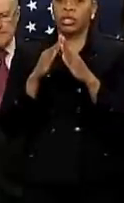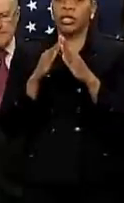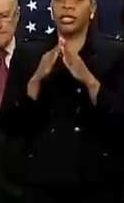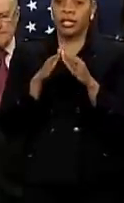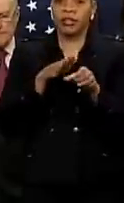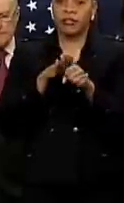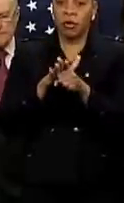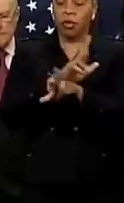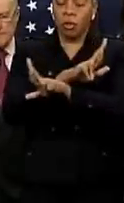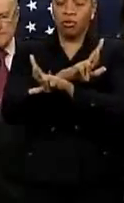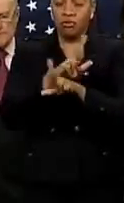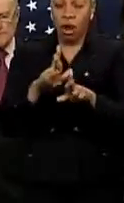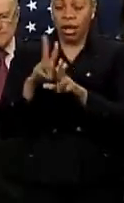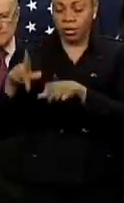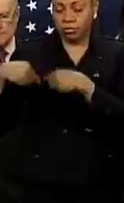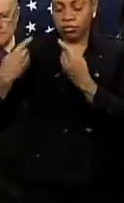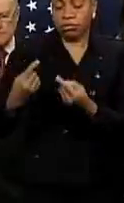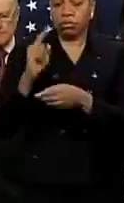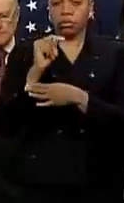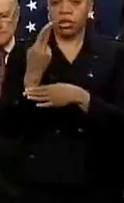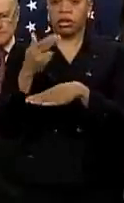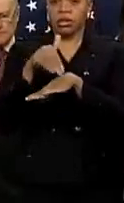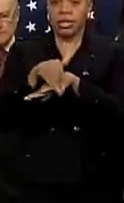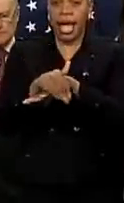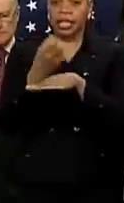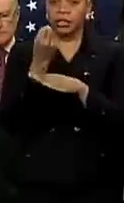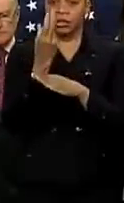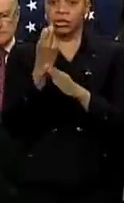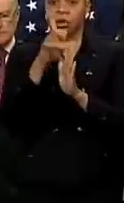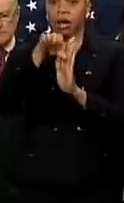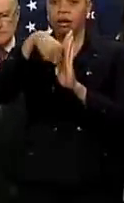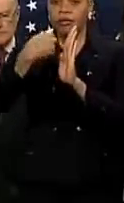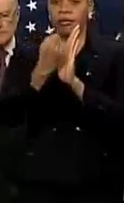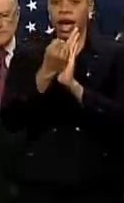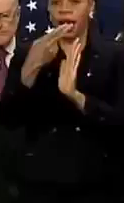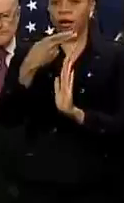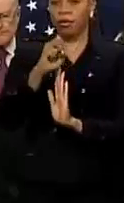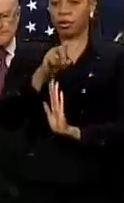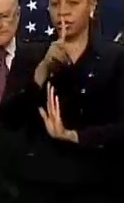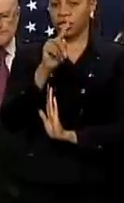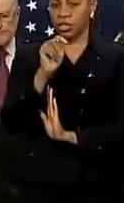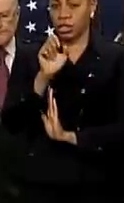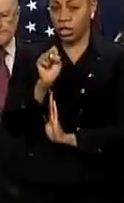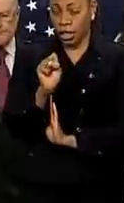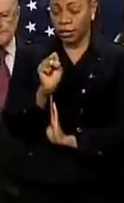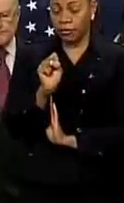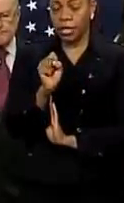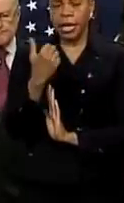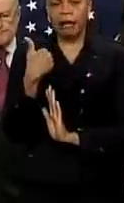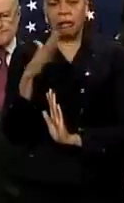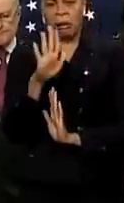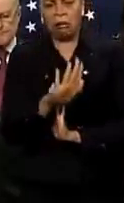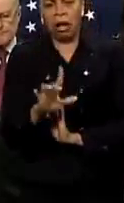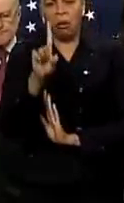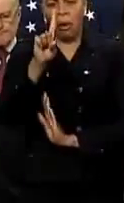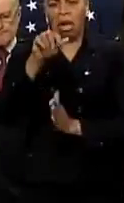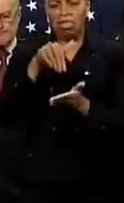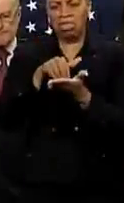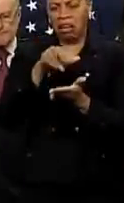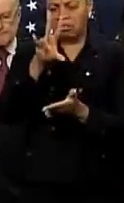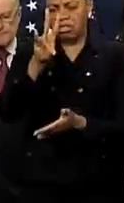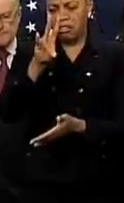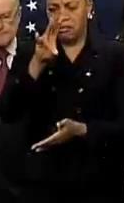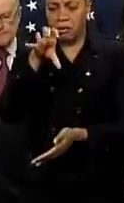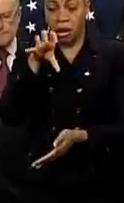been since Thursday night. They're on 12-hour shifts. The sanitation department will deploy something like 1,700 snow